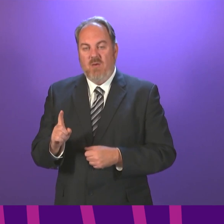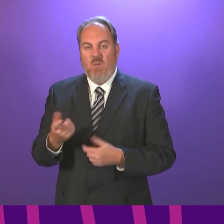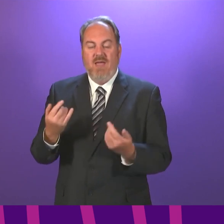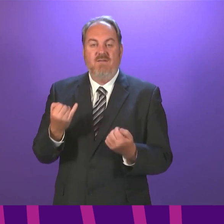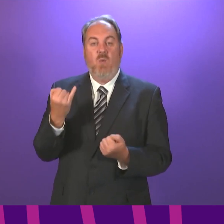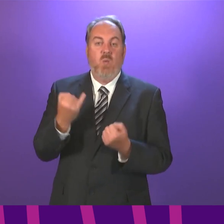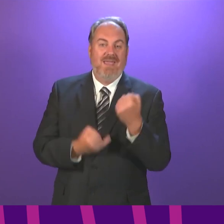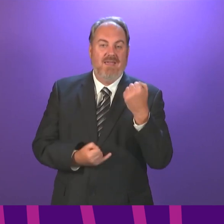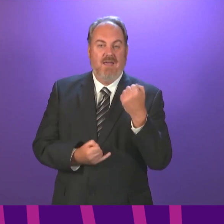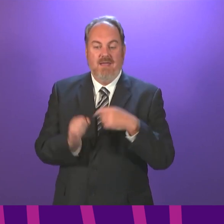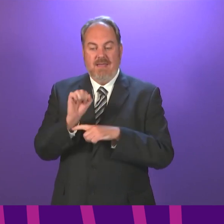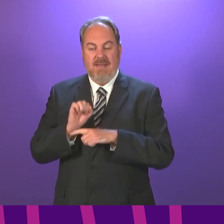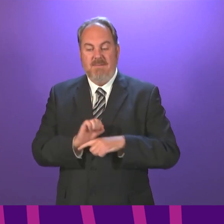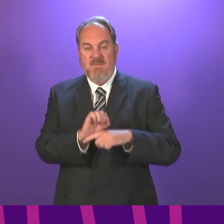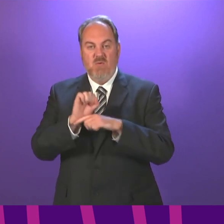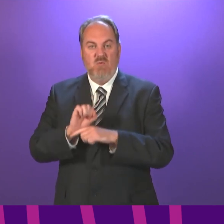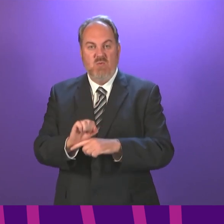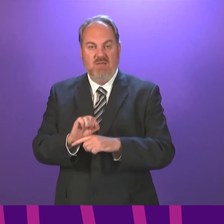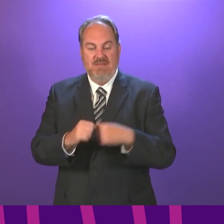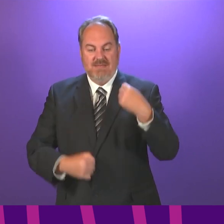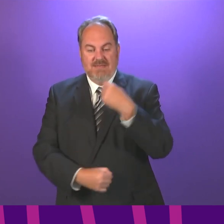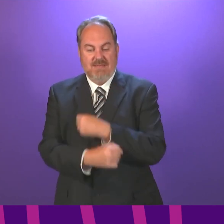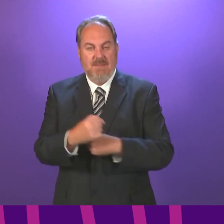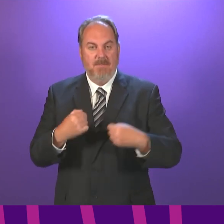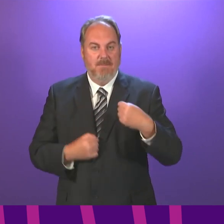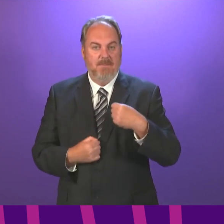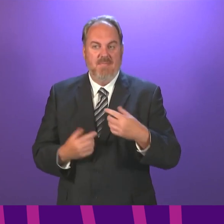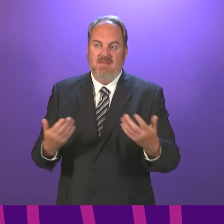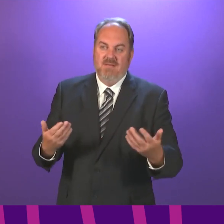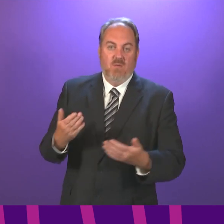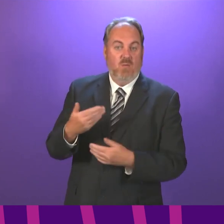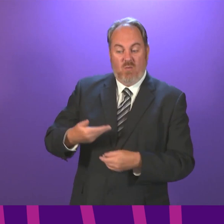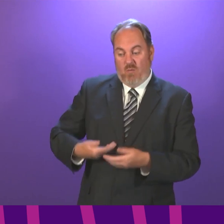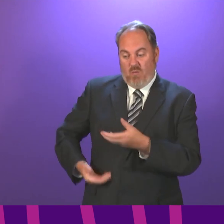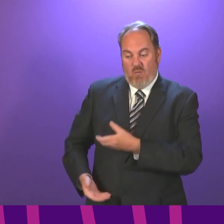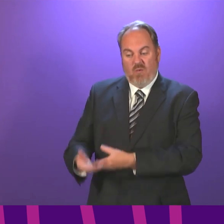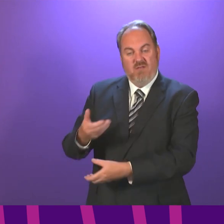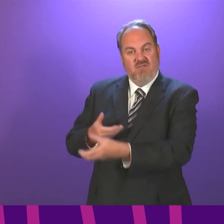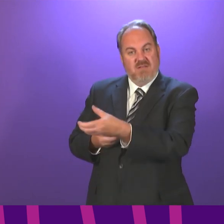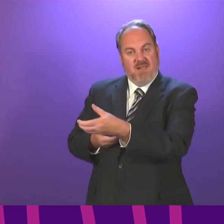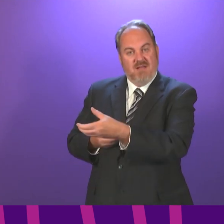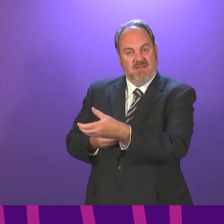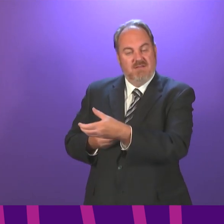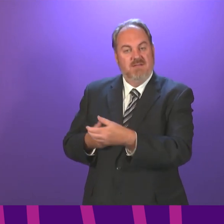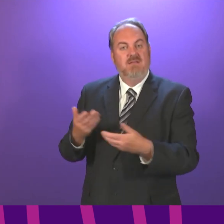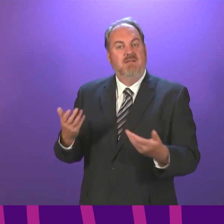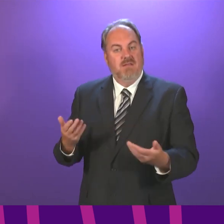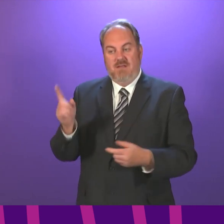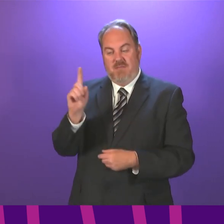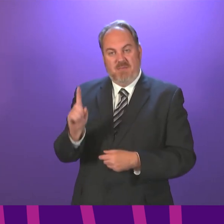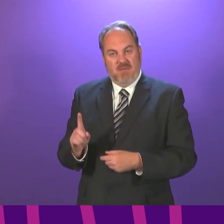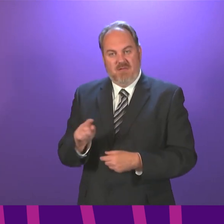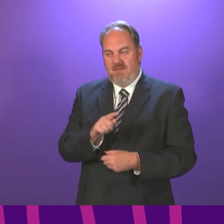impaired immune system. Therefore, any constituents in this position should continue to be cautious about keeping themselves